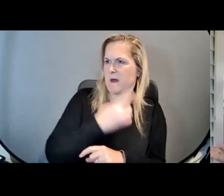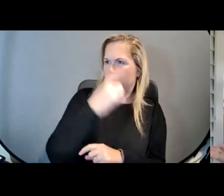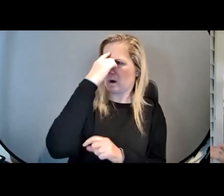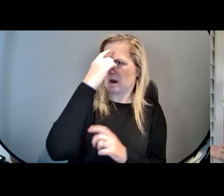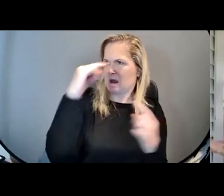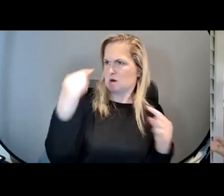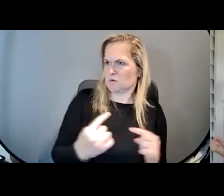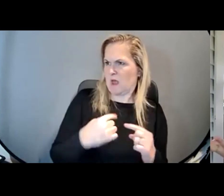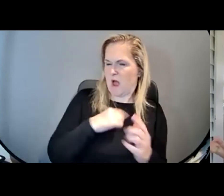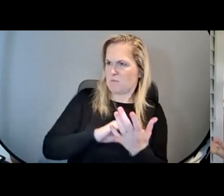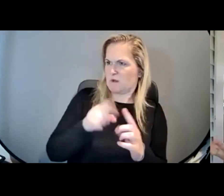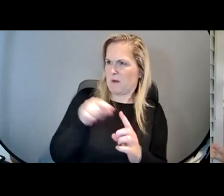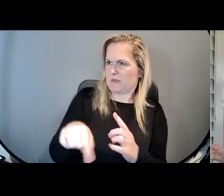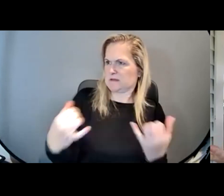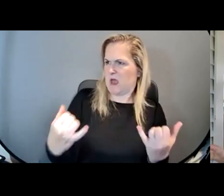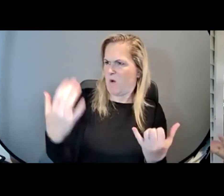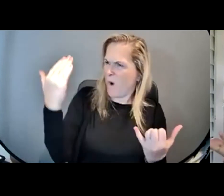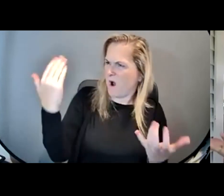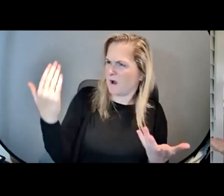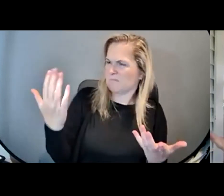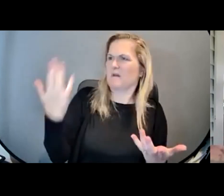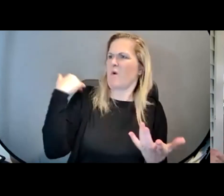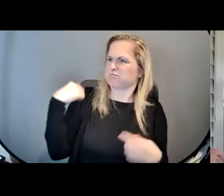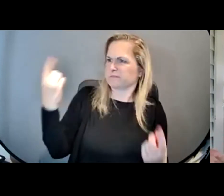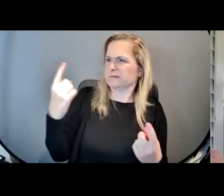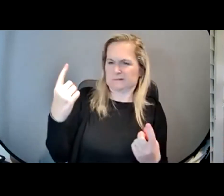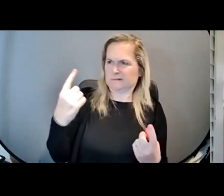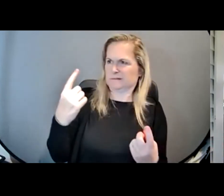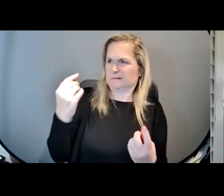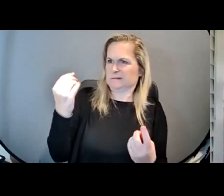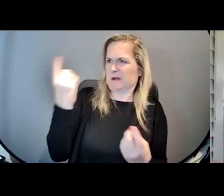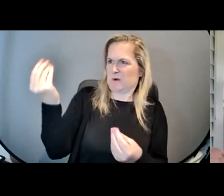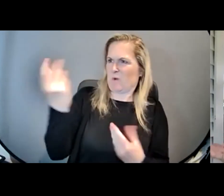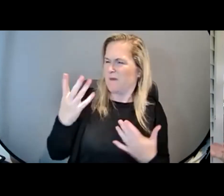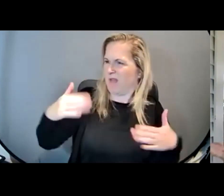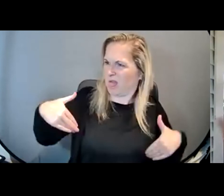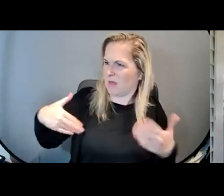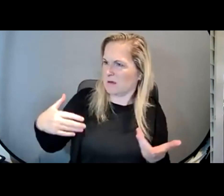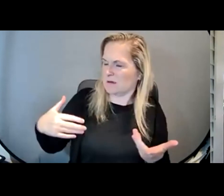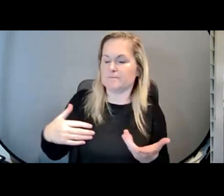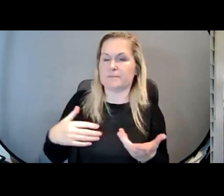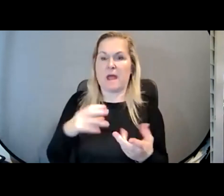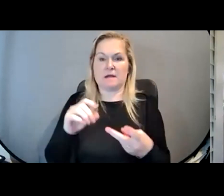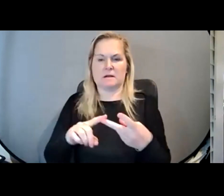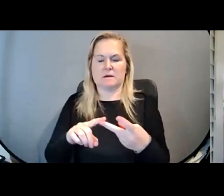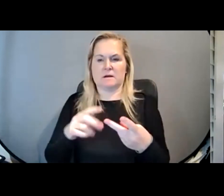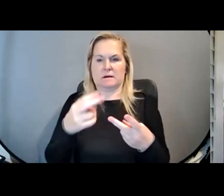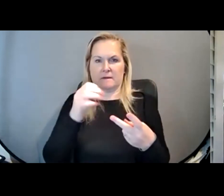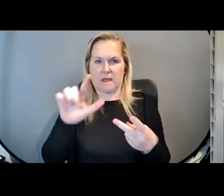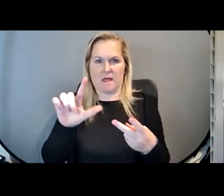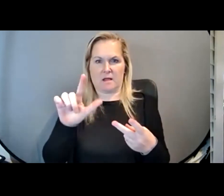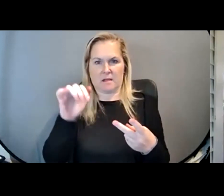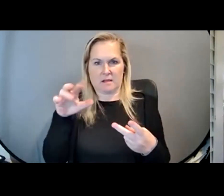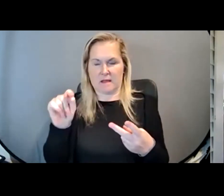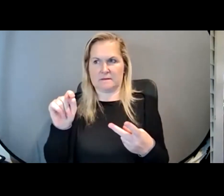about this? Why didn't anybody else tell me this? And number two, these heel lifts sound super complicated